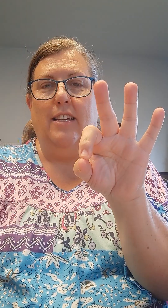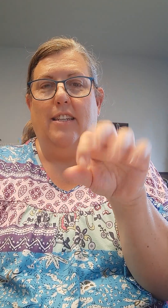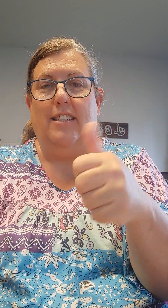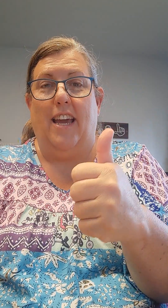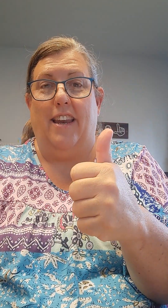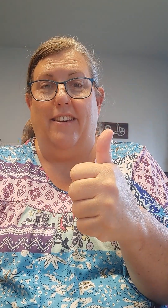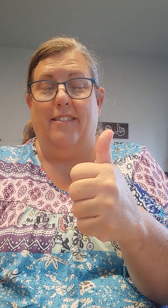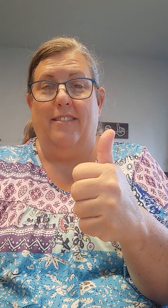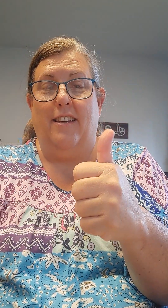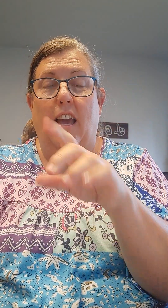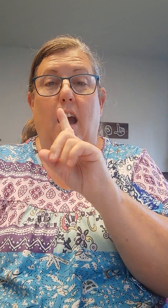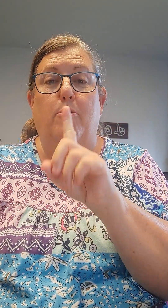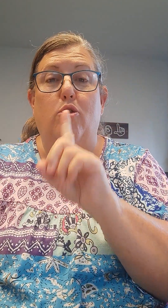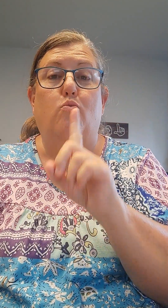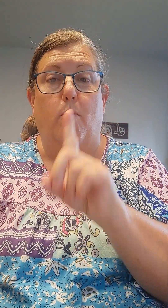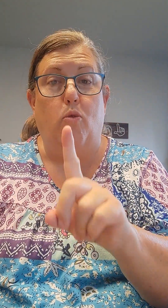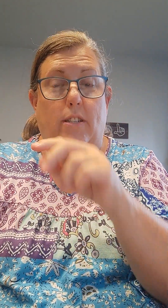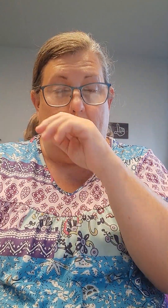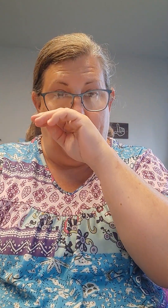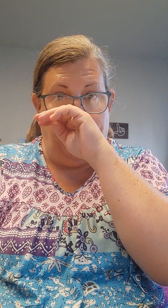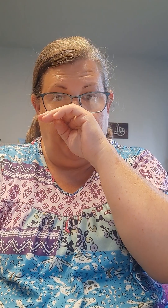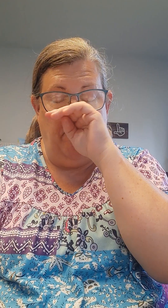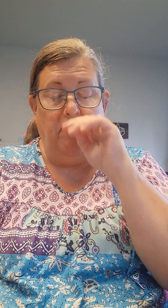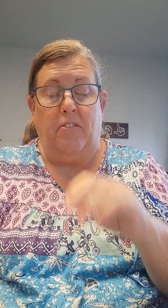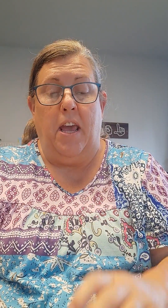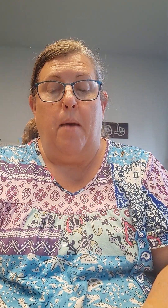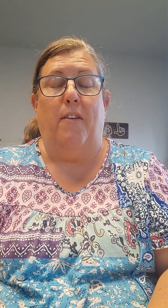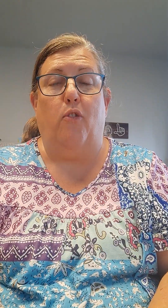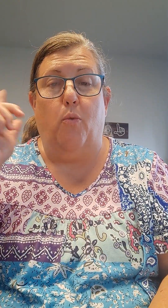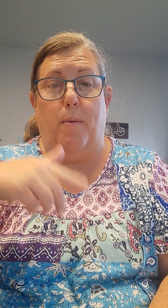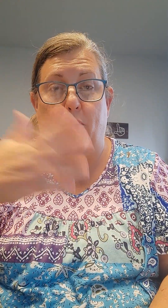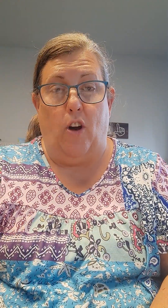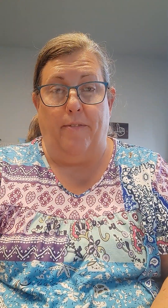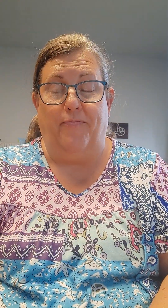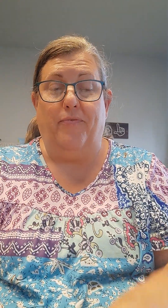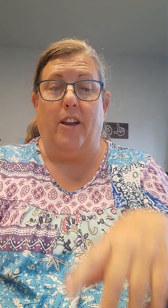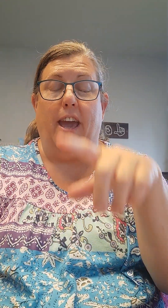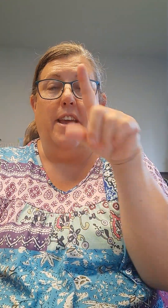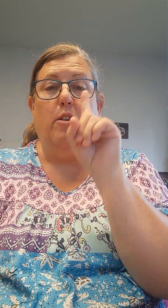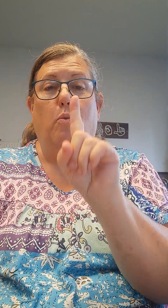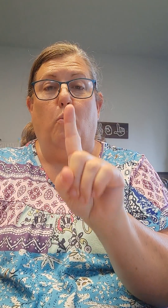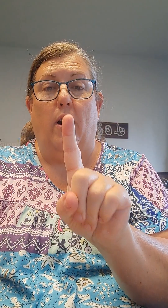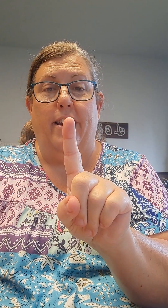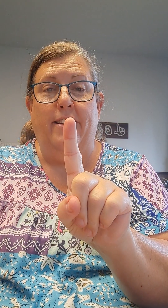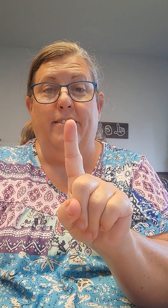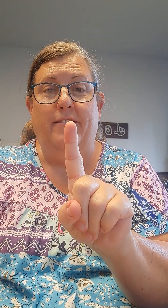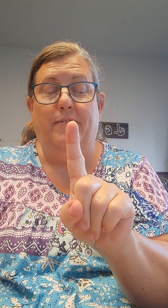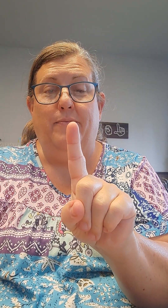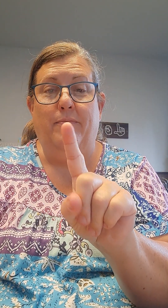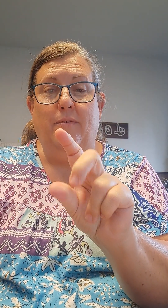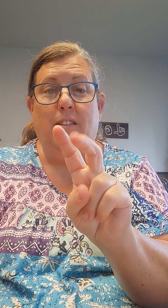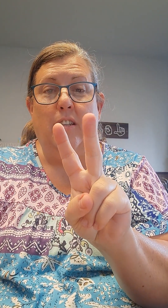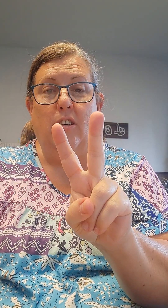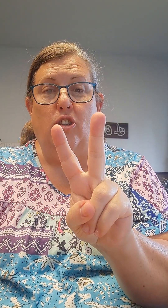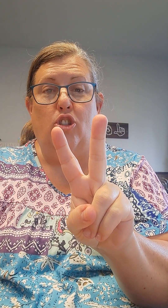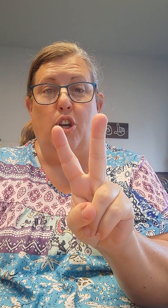ten. I'm gonna do it one more time before we move on. Okay? One, two,